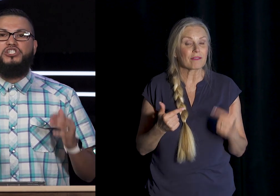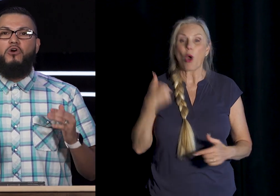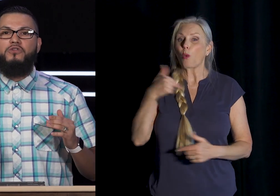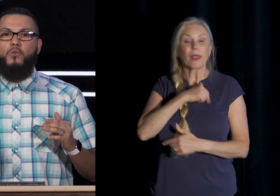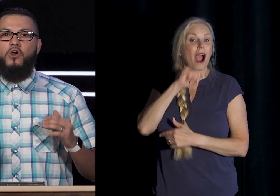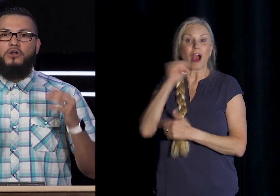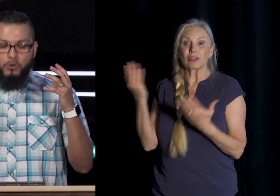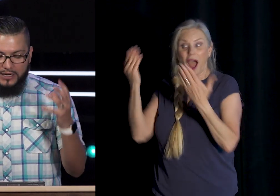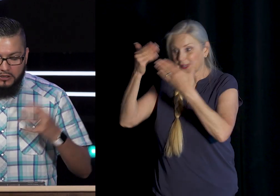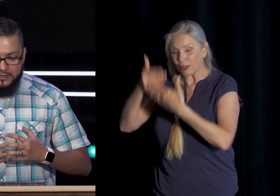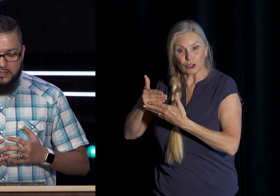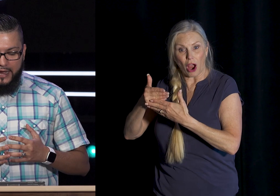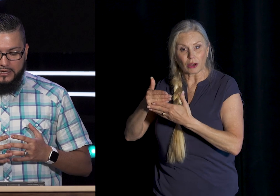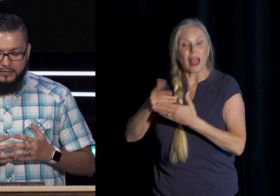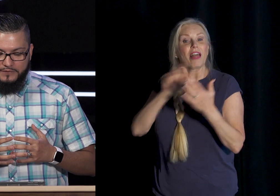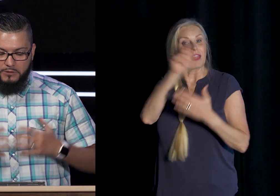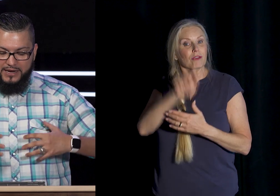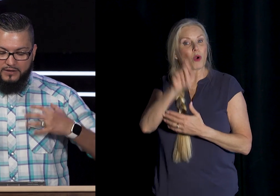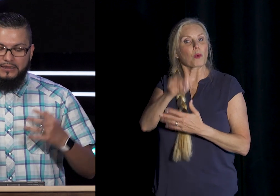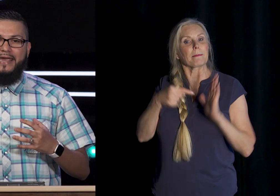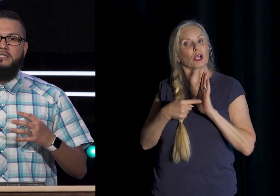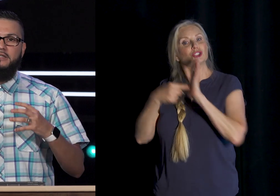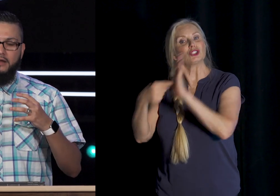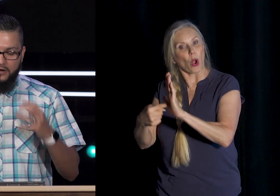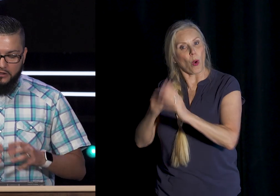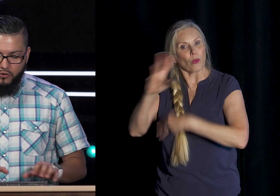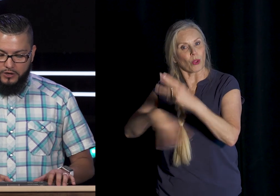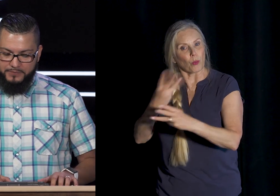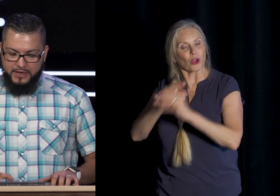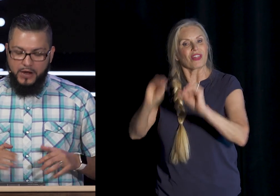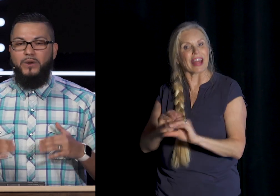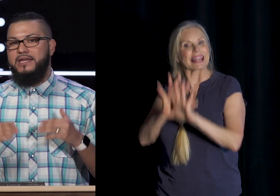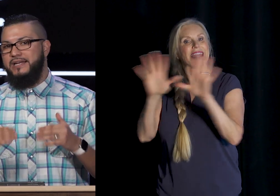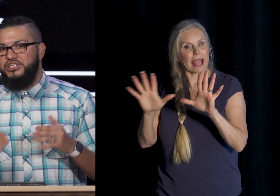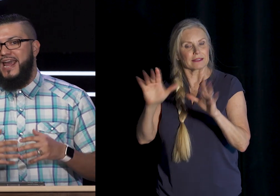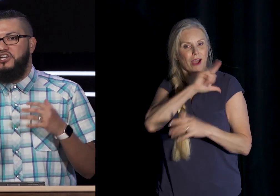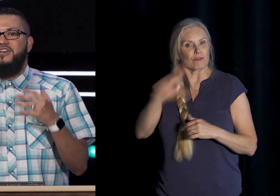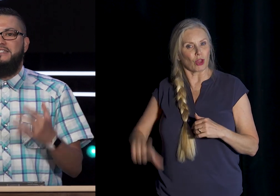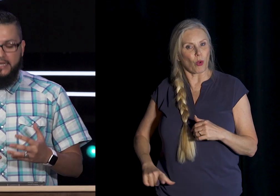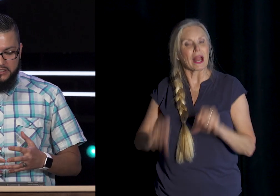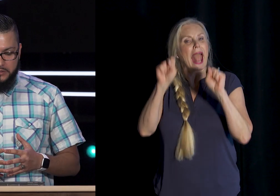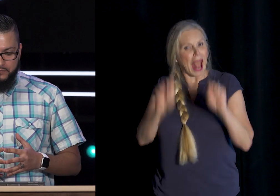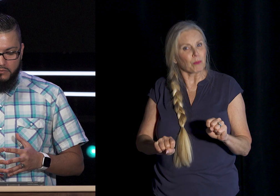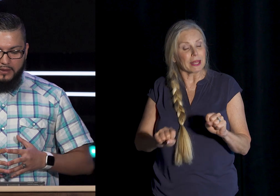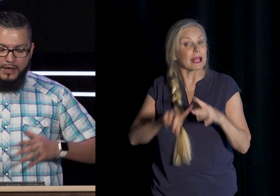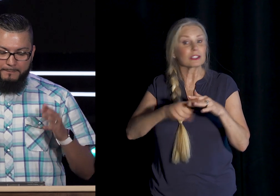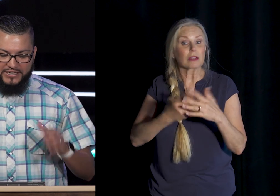show The world What it looks Like to be In the light Of the Lord And we can Initiate good deeds By